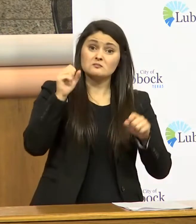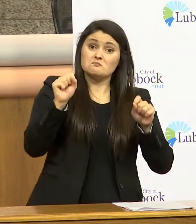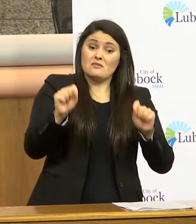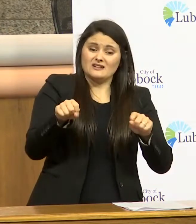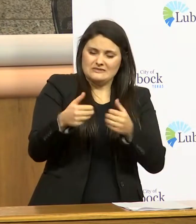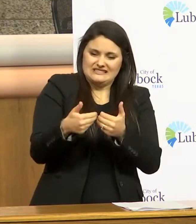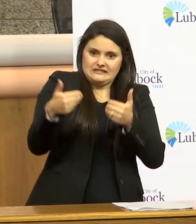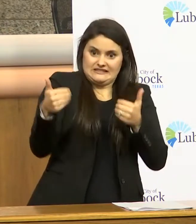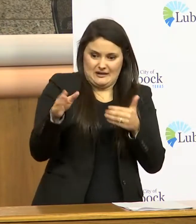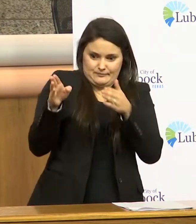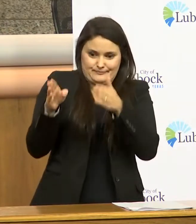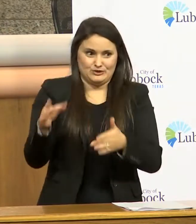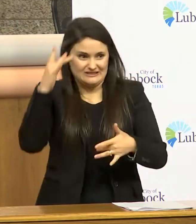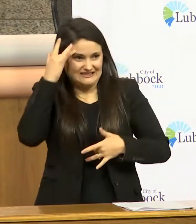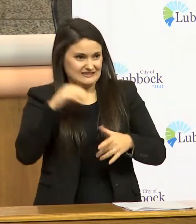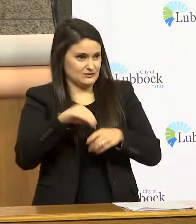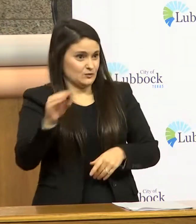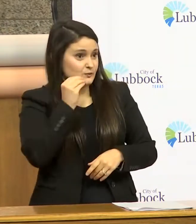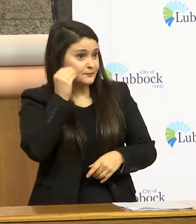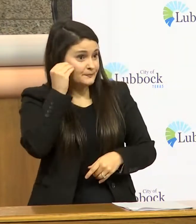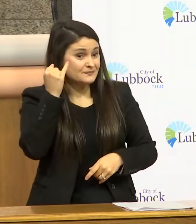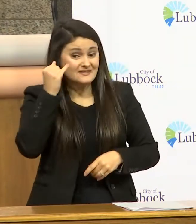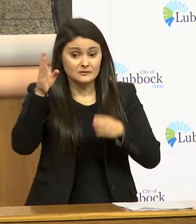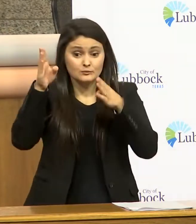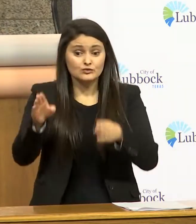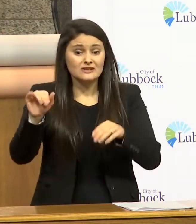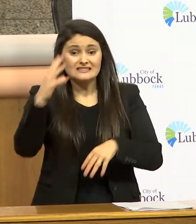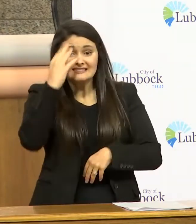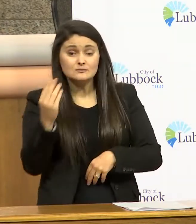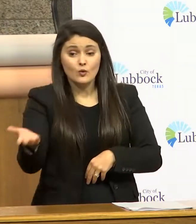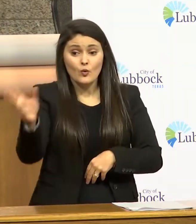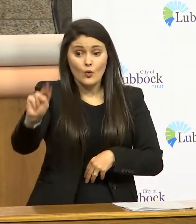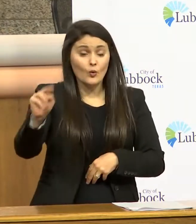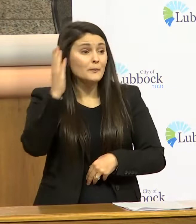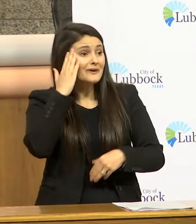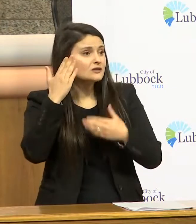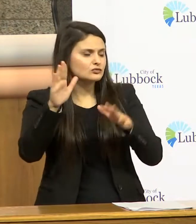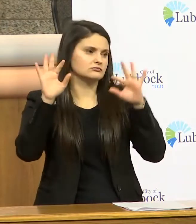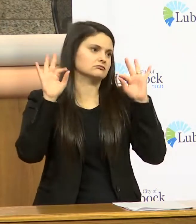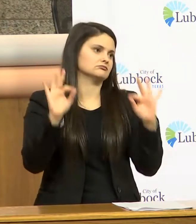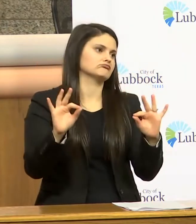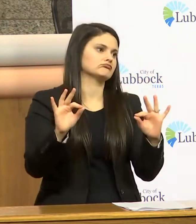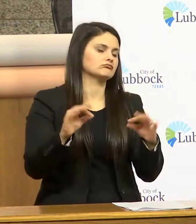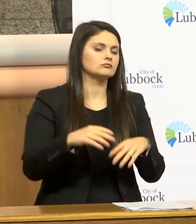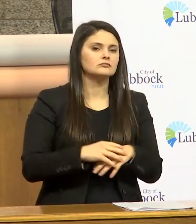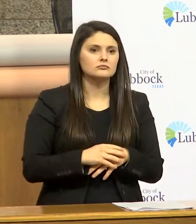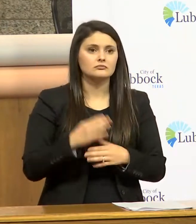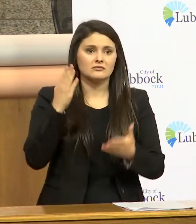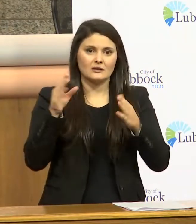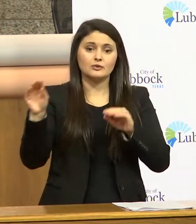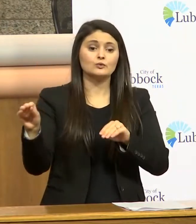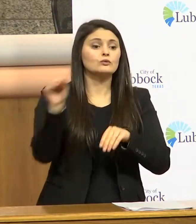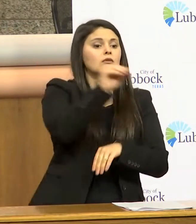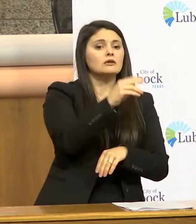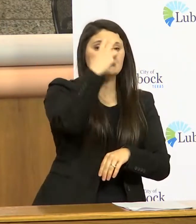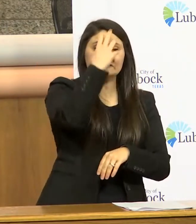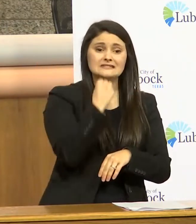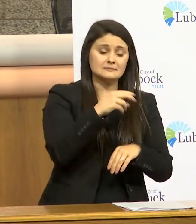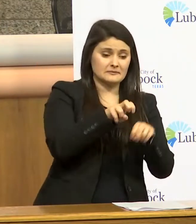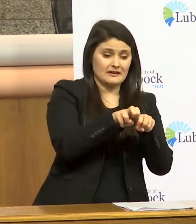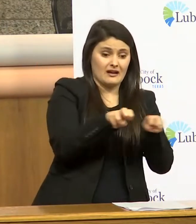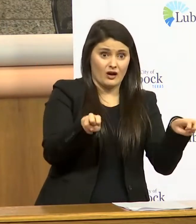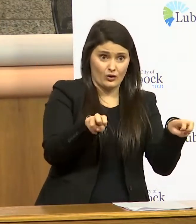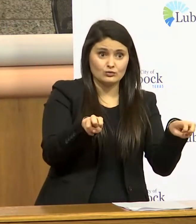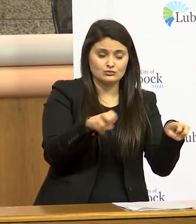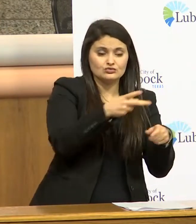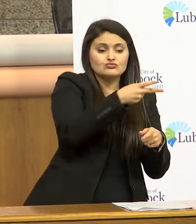from that individual if that individual can sleep in their own bedroom that's fantastic maybe you need to move on the couch as the caregiver